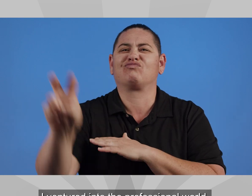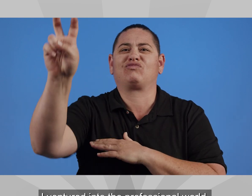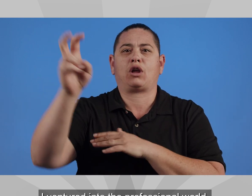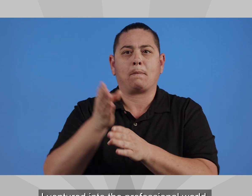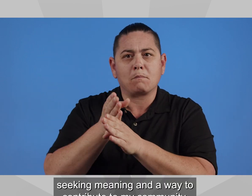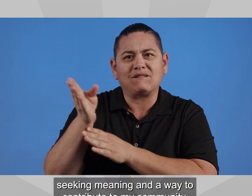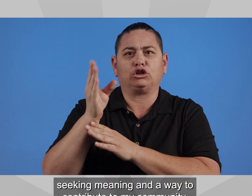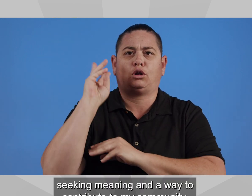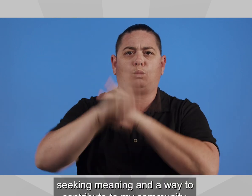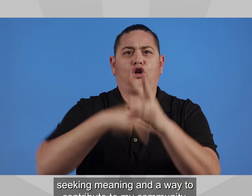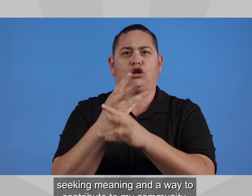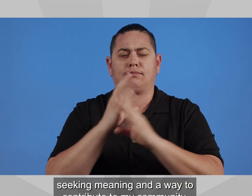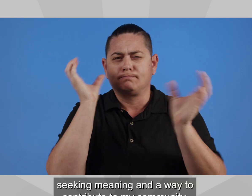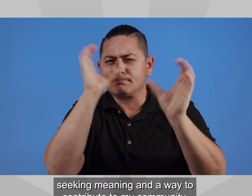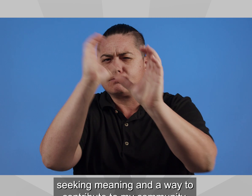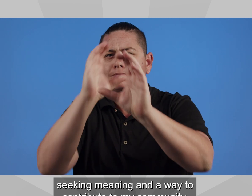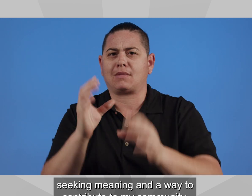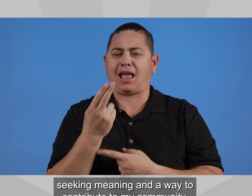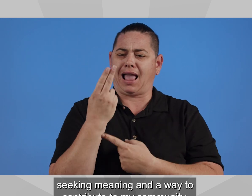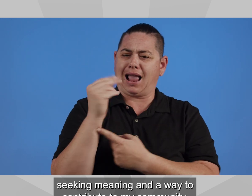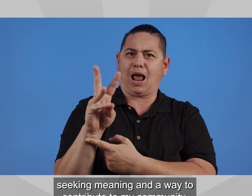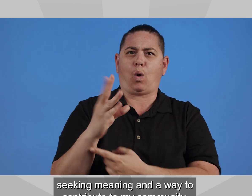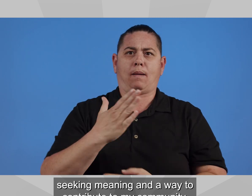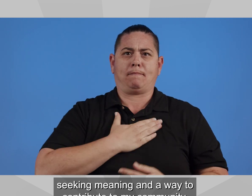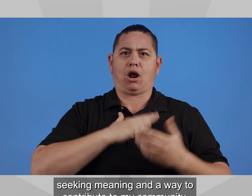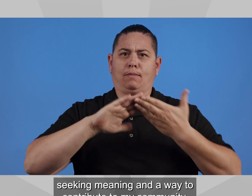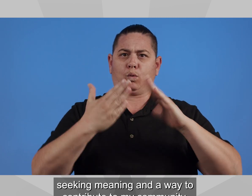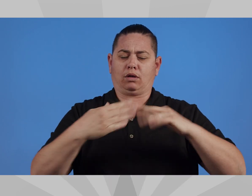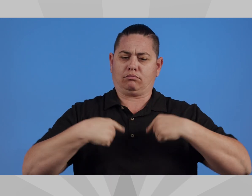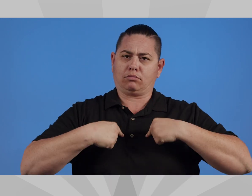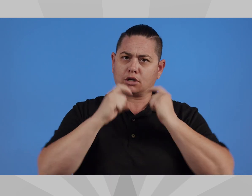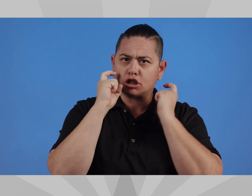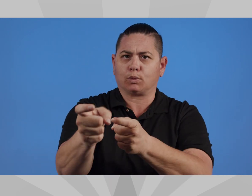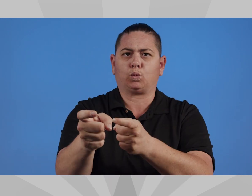world, seeking meaning and a way to contribute to my community.